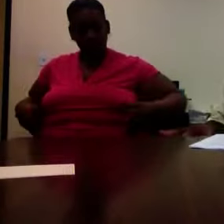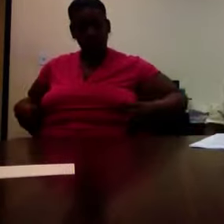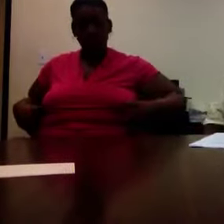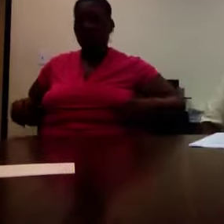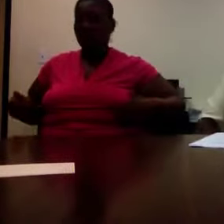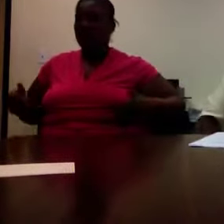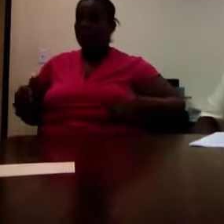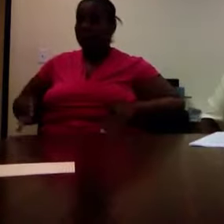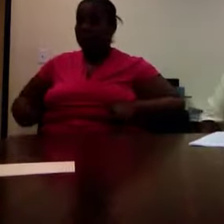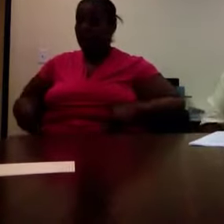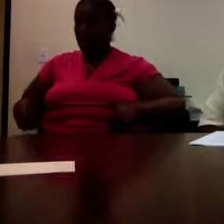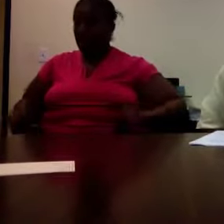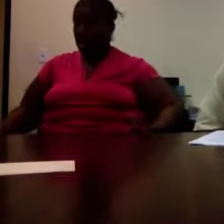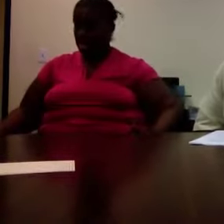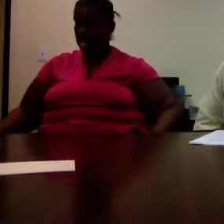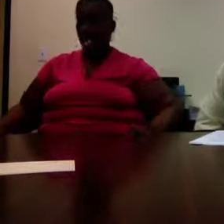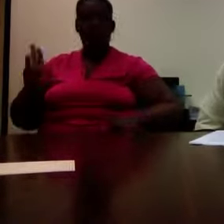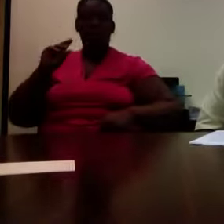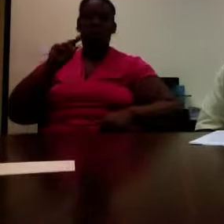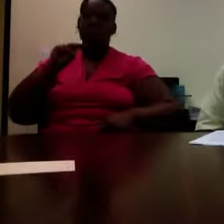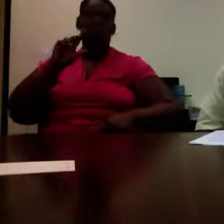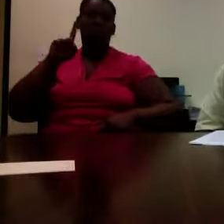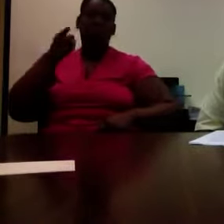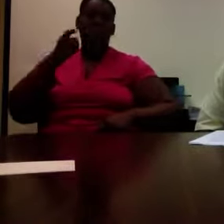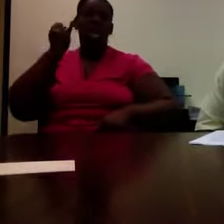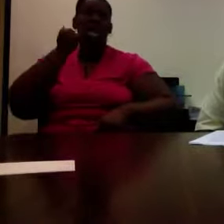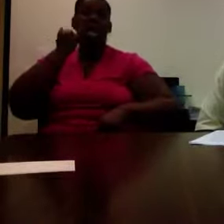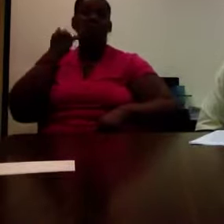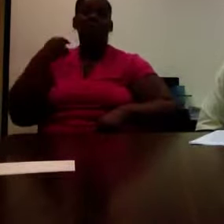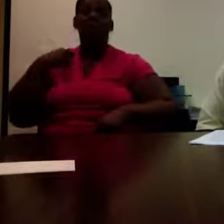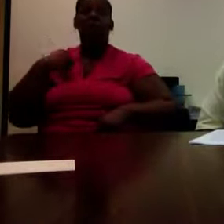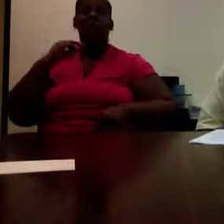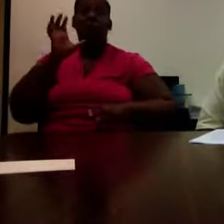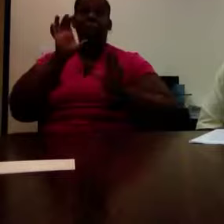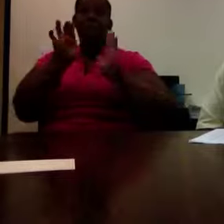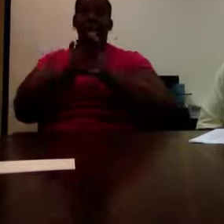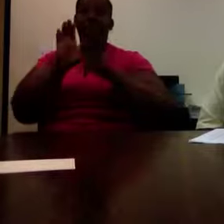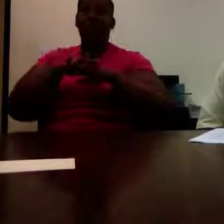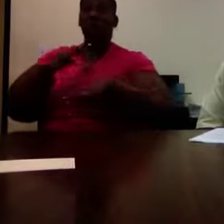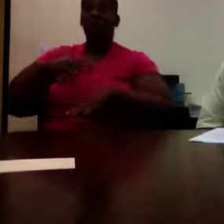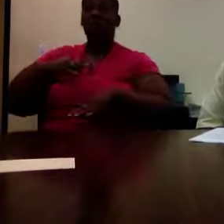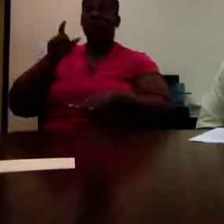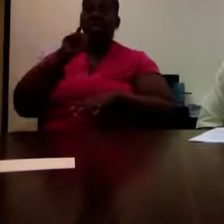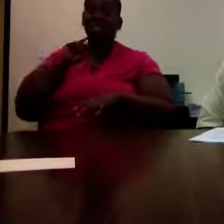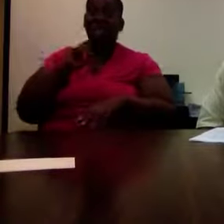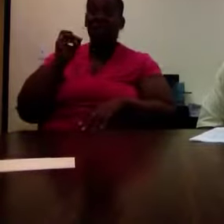None of that. Nothing that promotes anything negative like drugs, sex, any of that stuff.